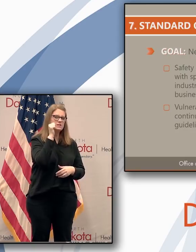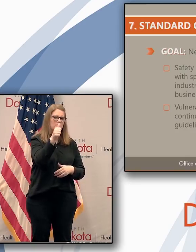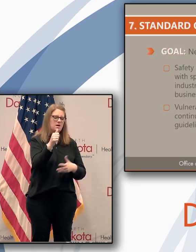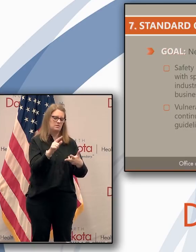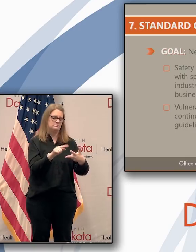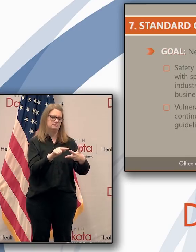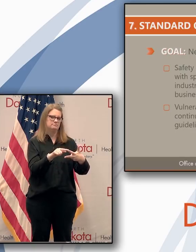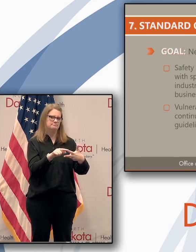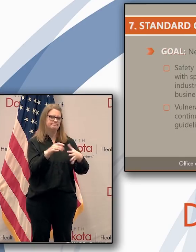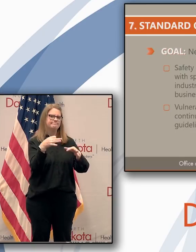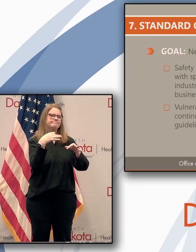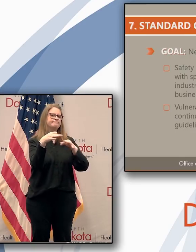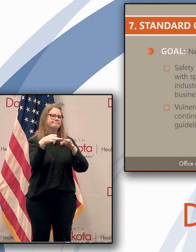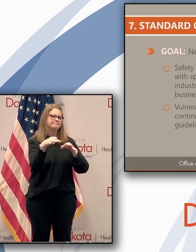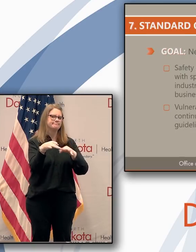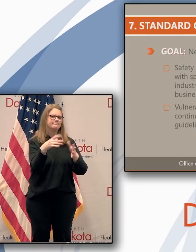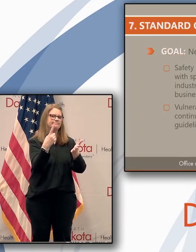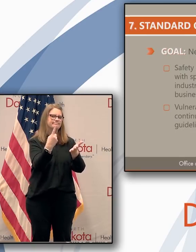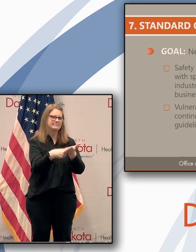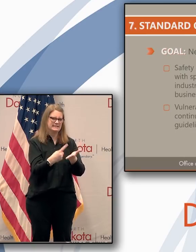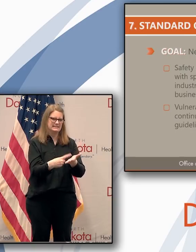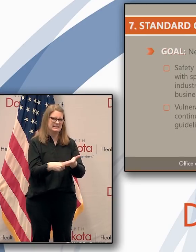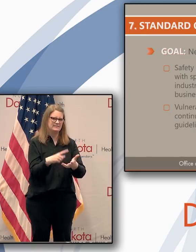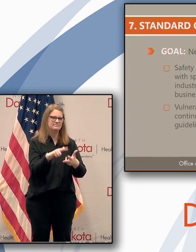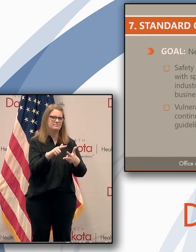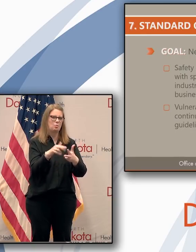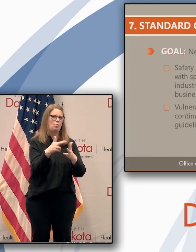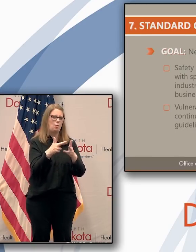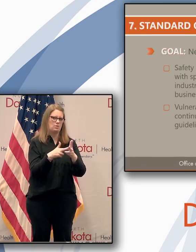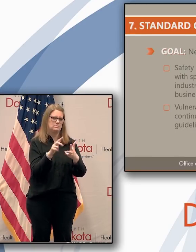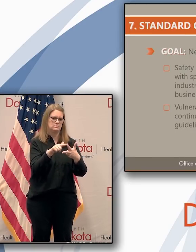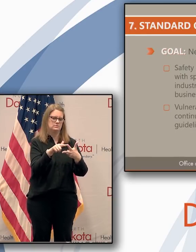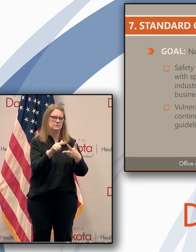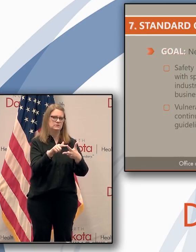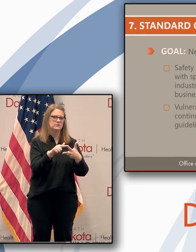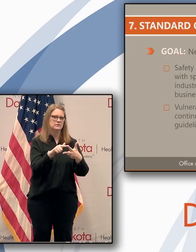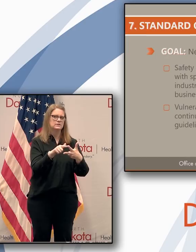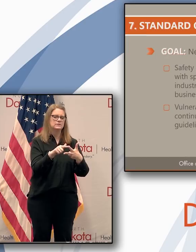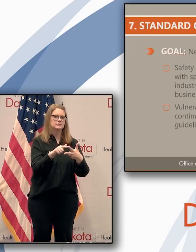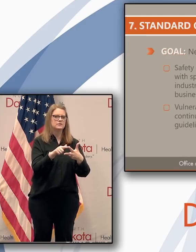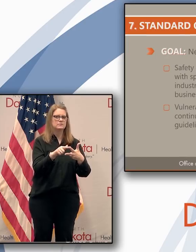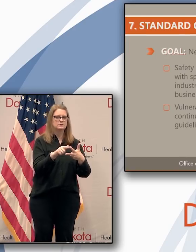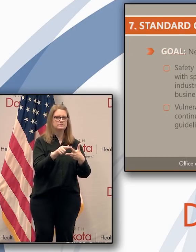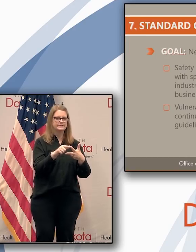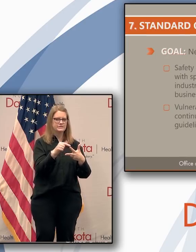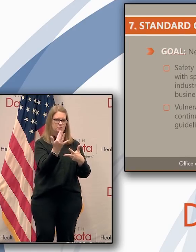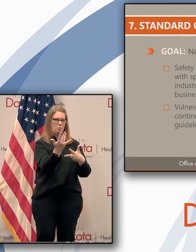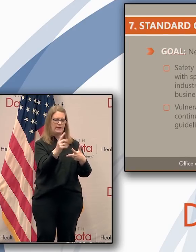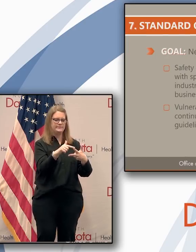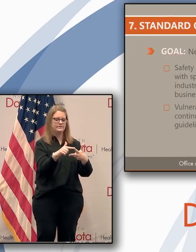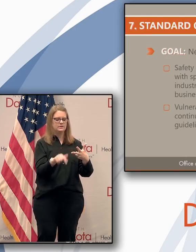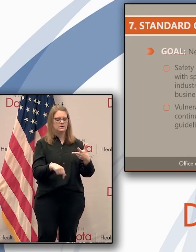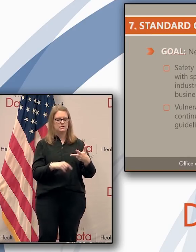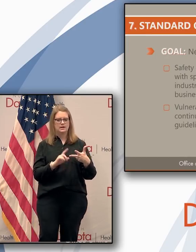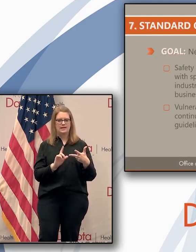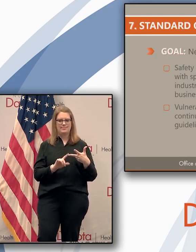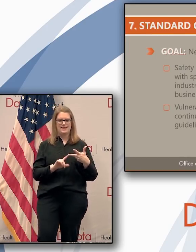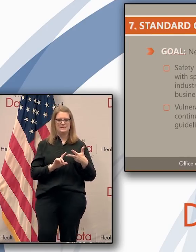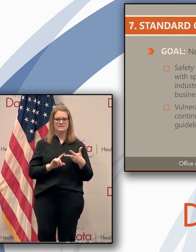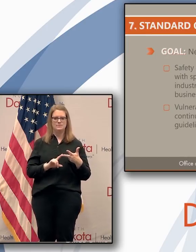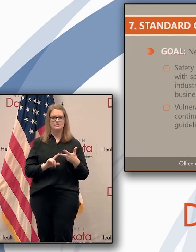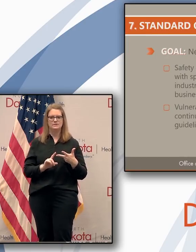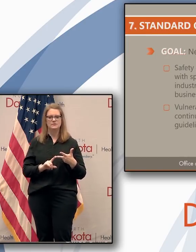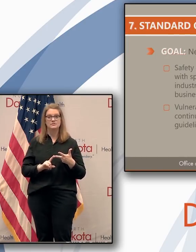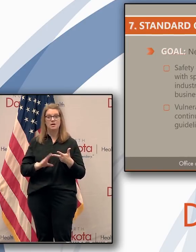those new standard operating procedures for reopening will look like. So that one is in process with more to come. And then the last one, plans for